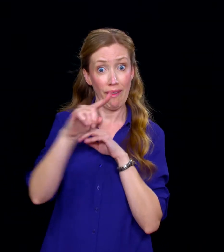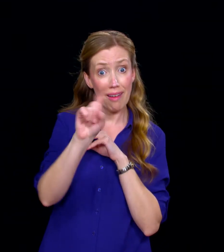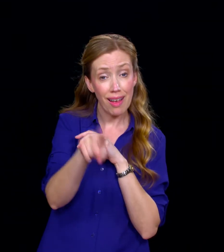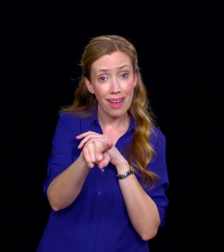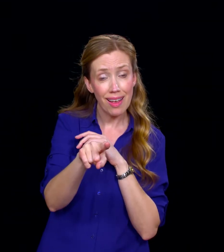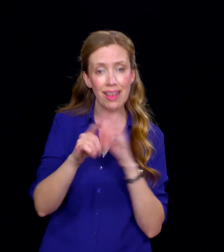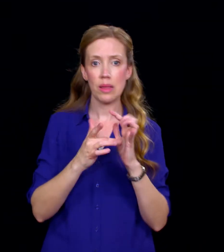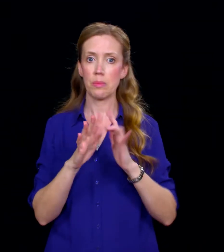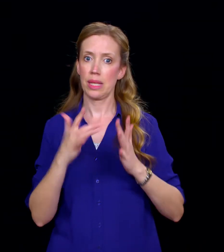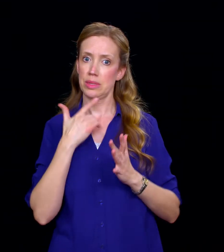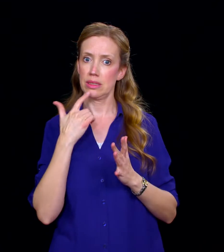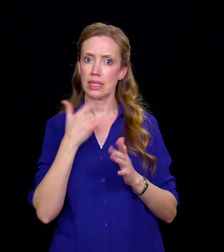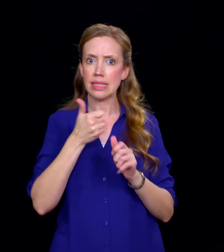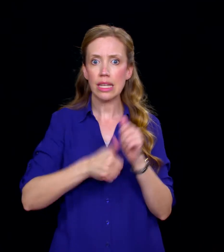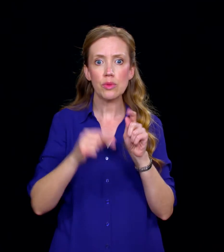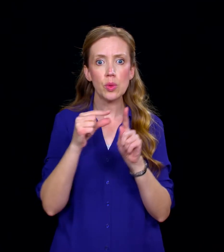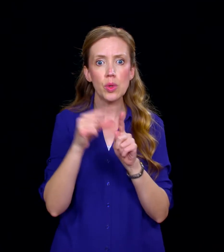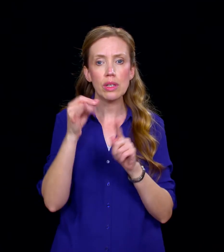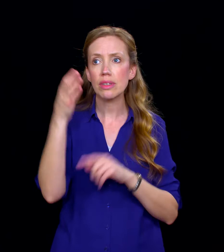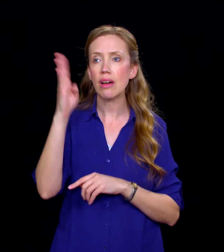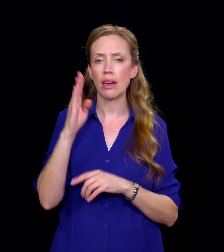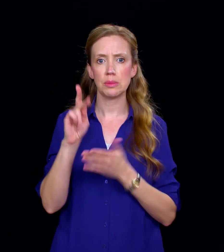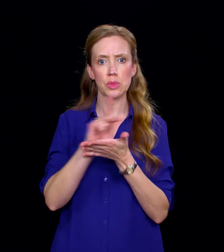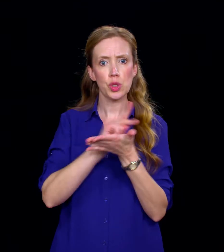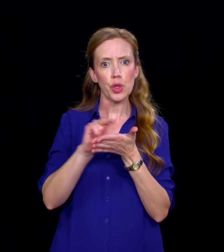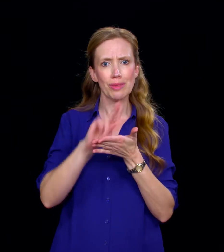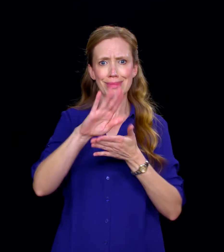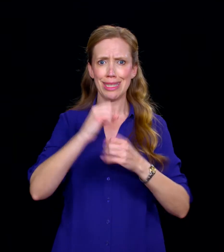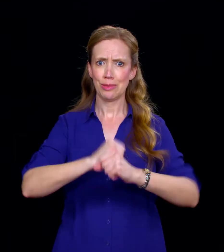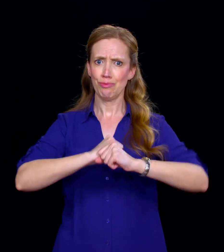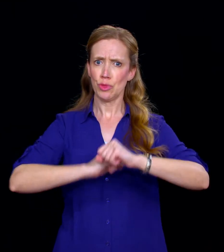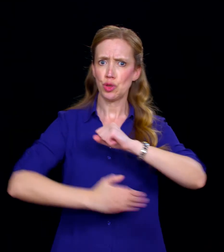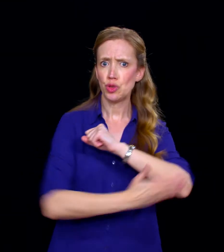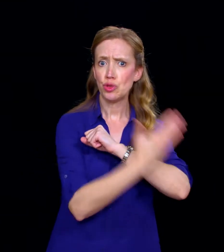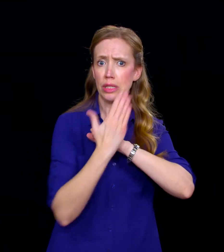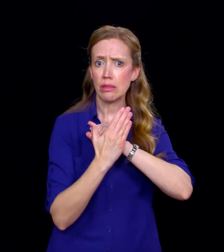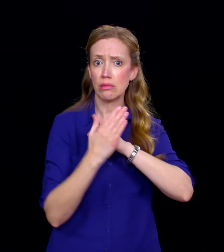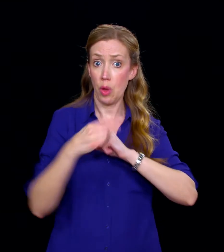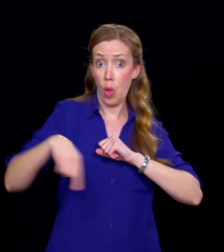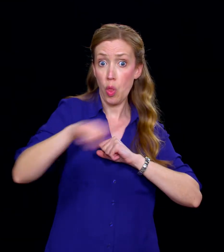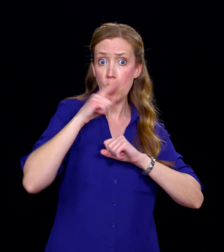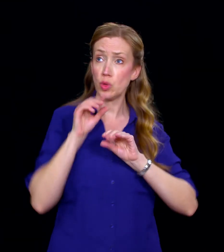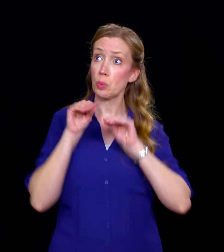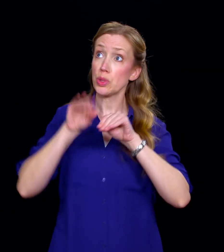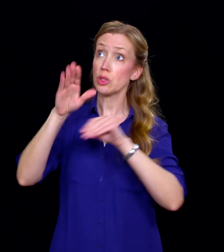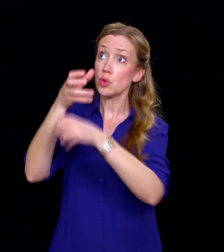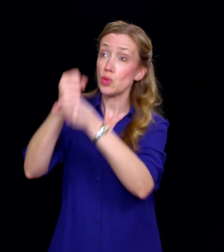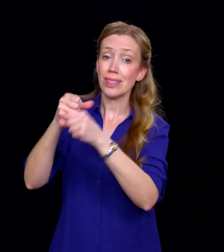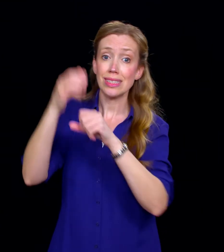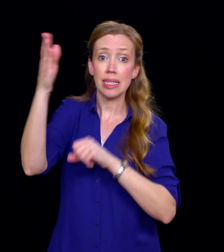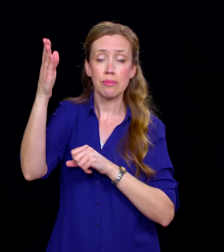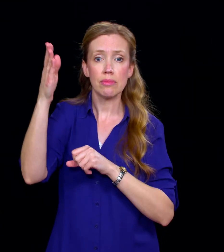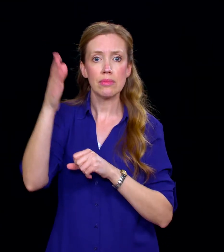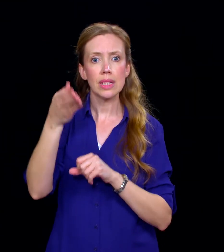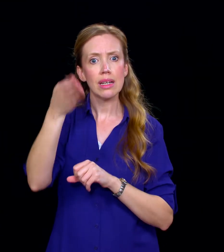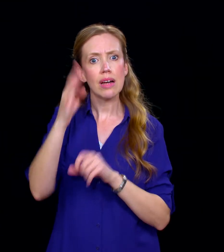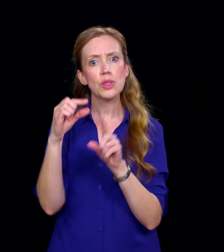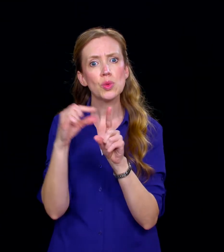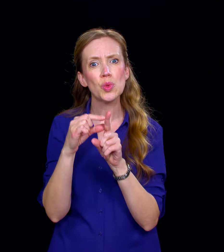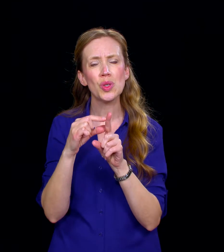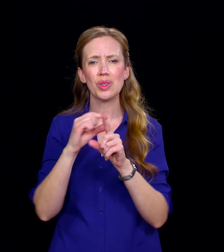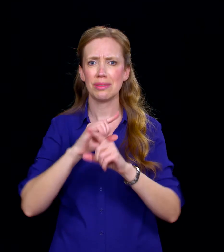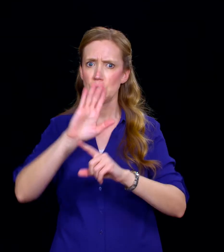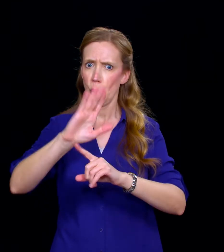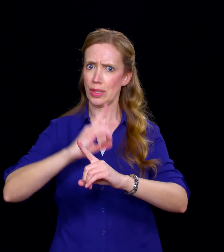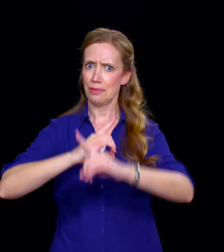Proverbs 30, verse 5 says, Every word of God is pure. He is a shield unto them that put their trust in Him. God's word is your defense against